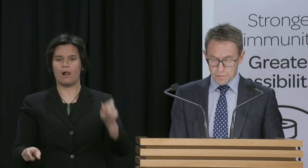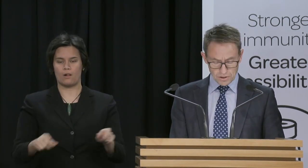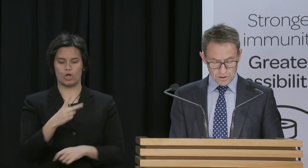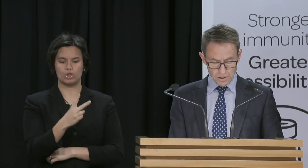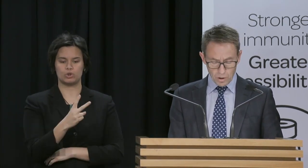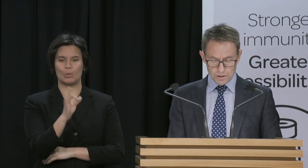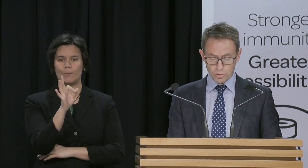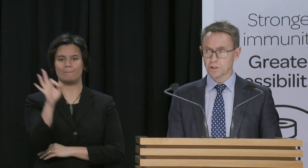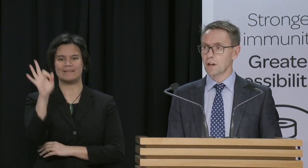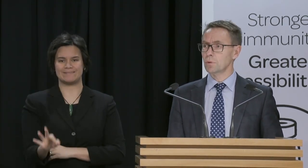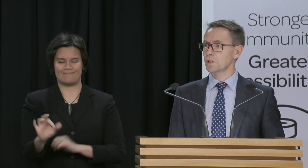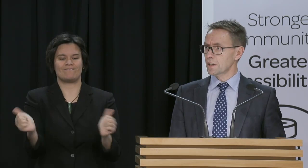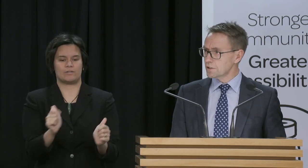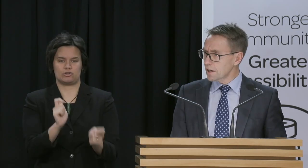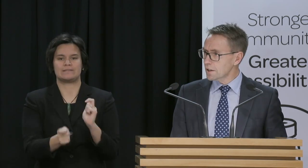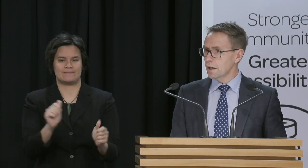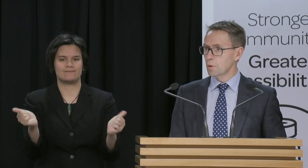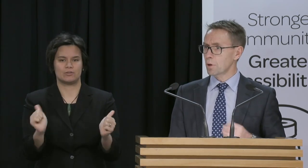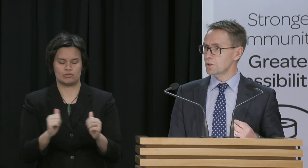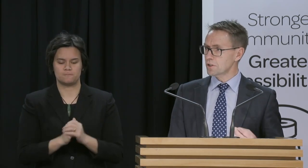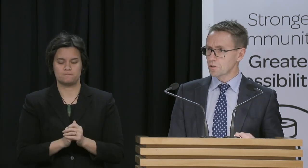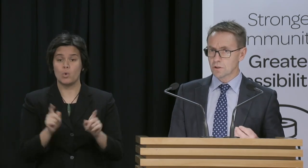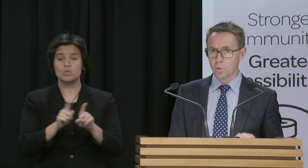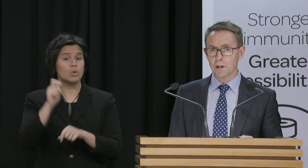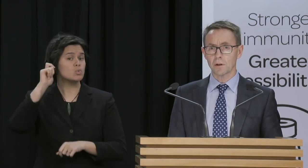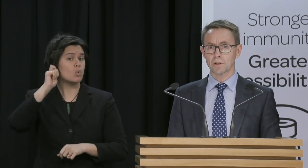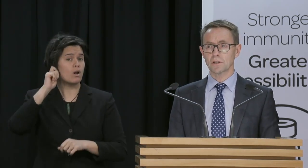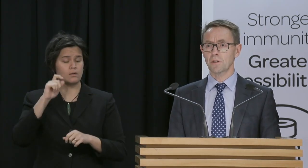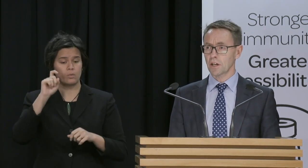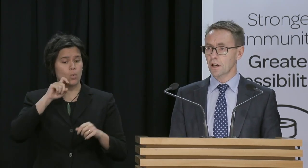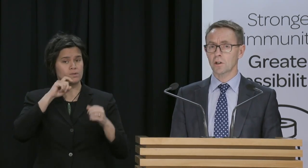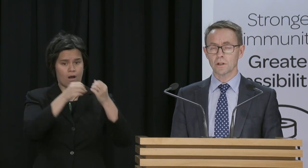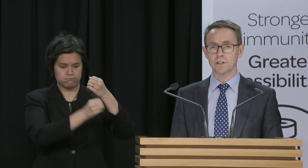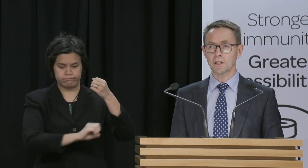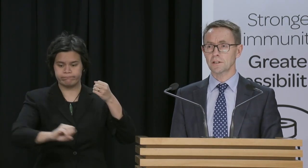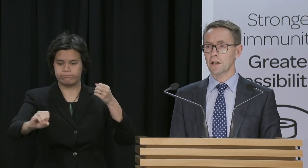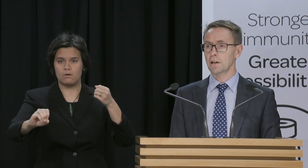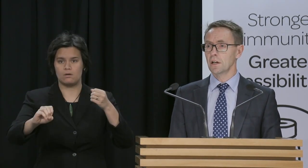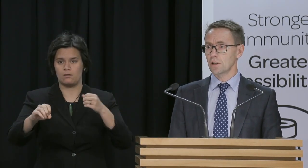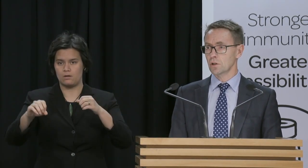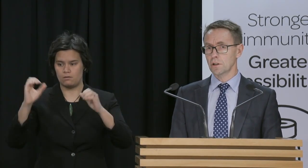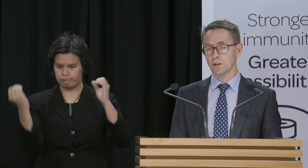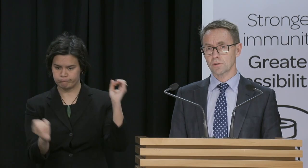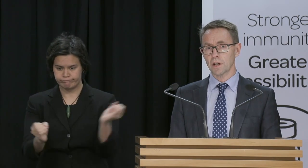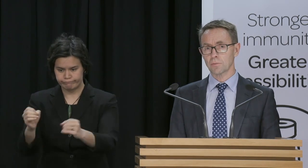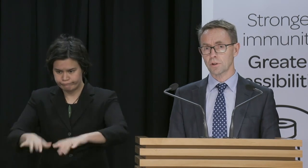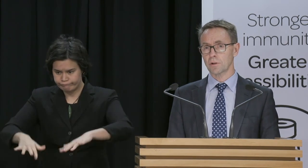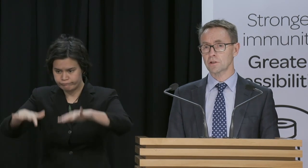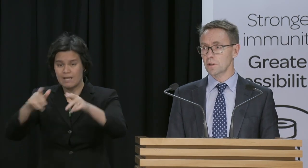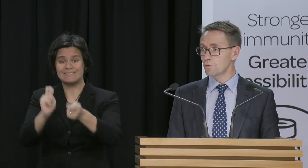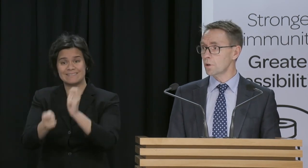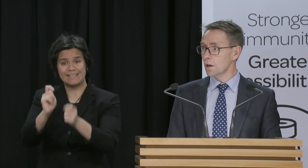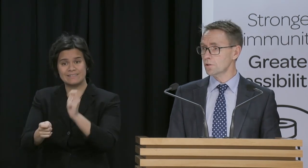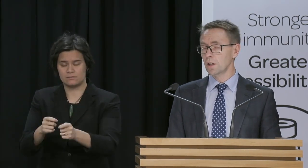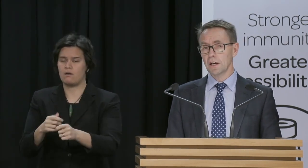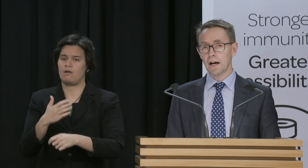As the Minister said, wastewater samples taken daily and we're processing those quickly. want to thank our colleagues at ESR. Turning those around within